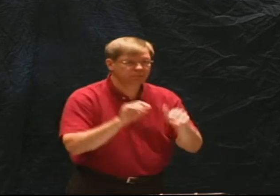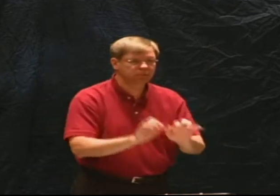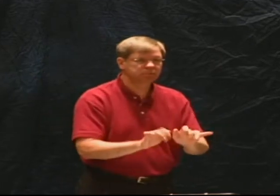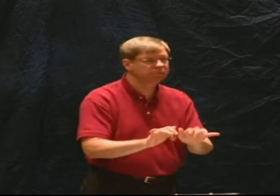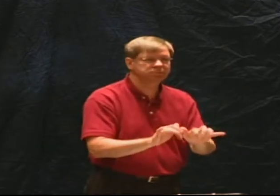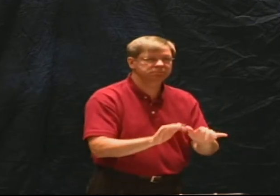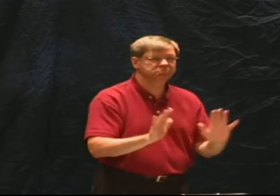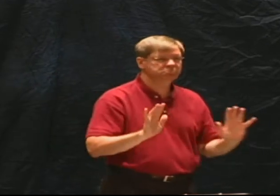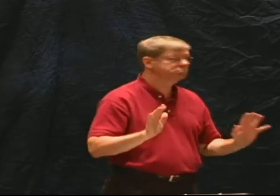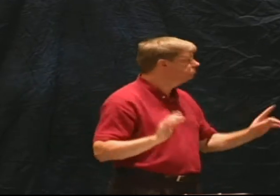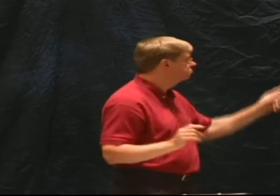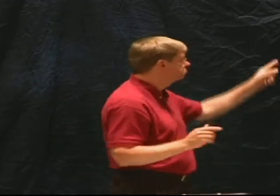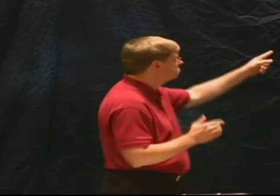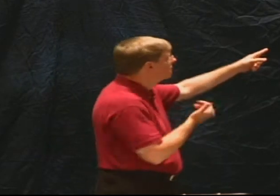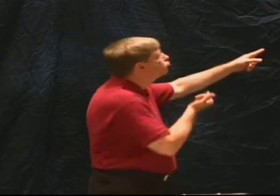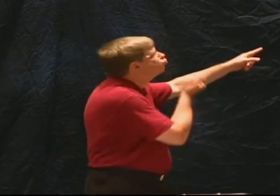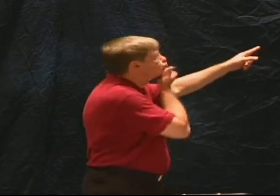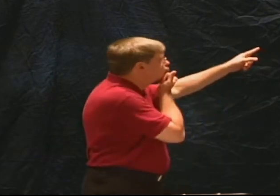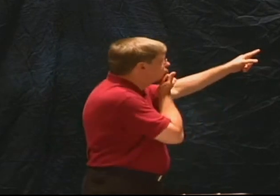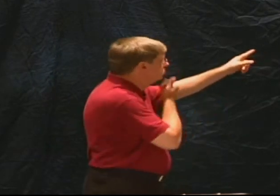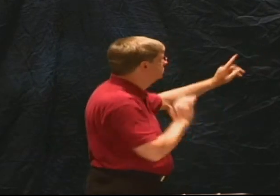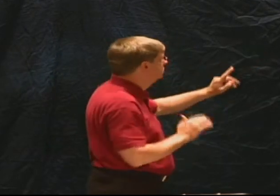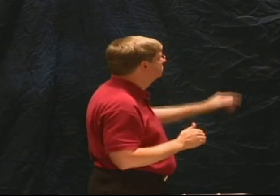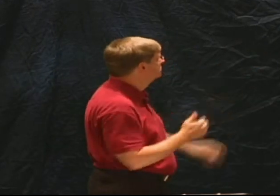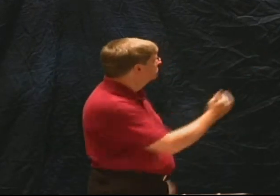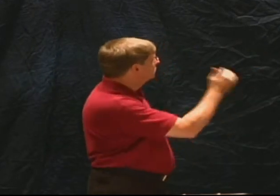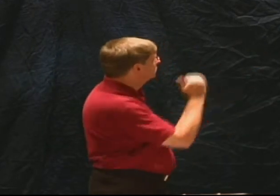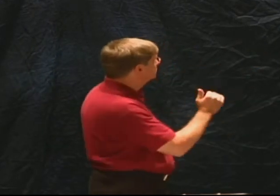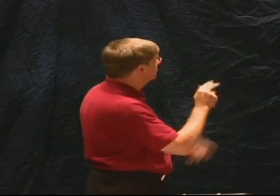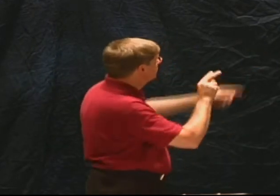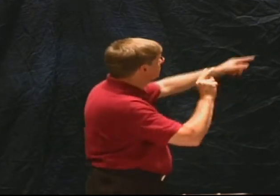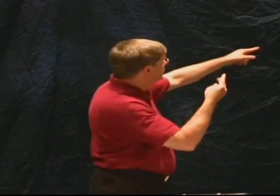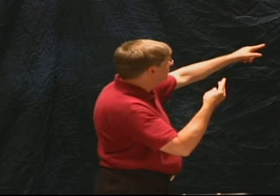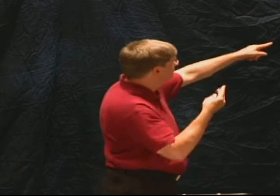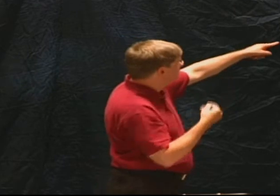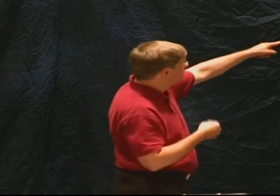because God just used me as the machine, so to speak.